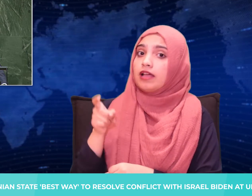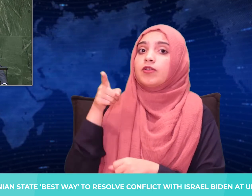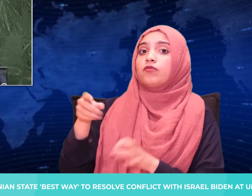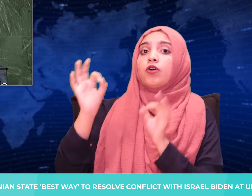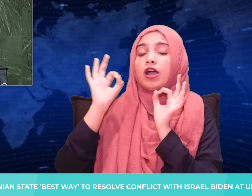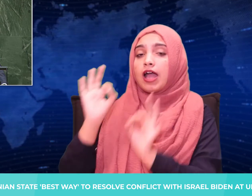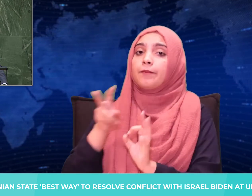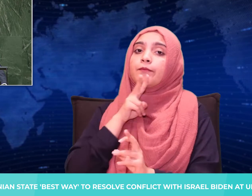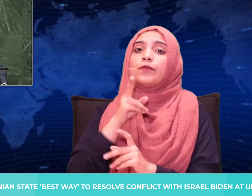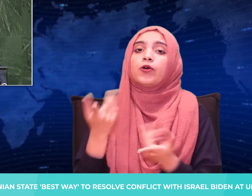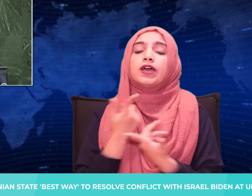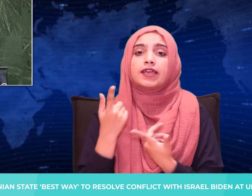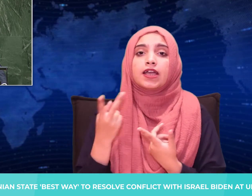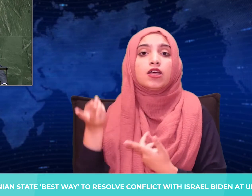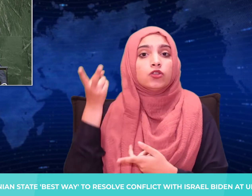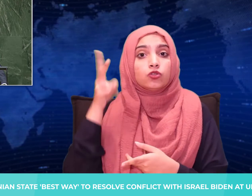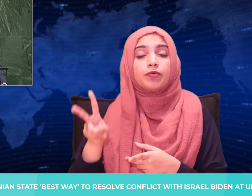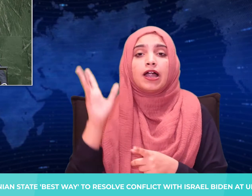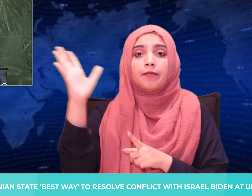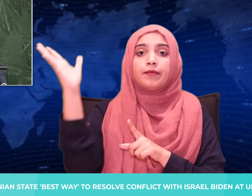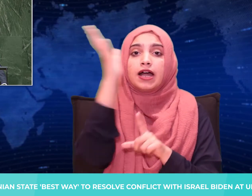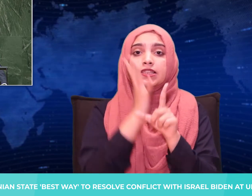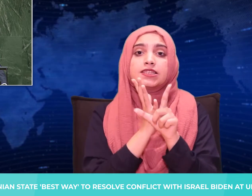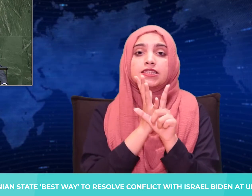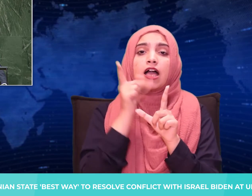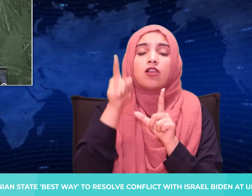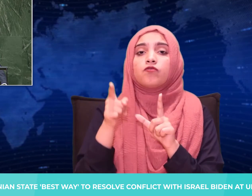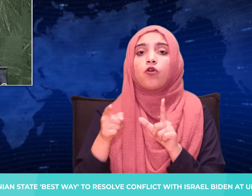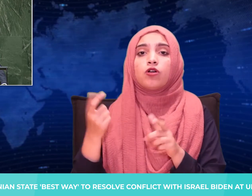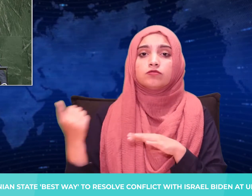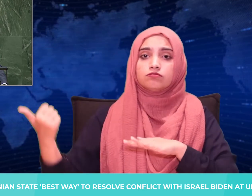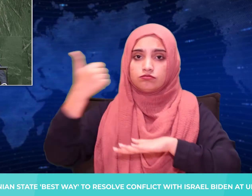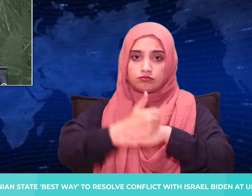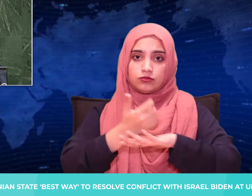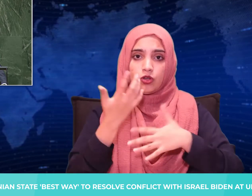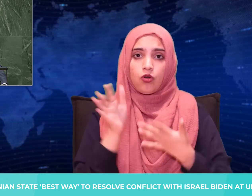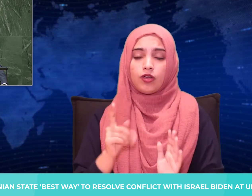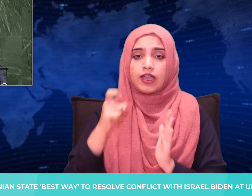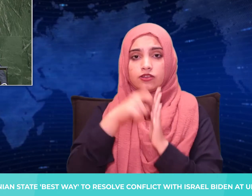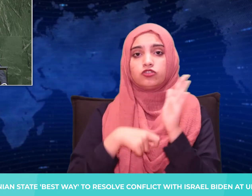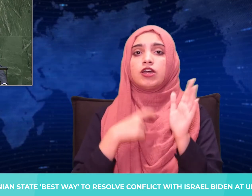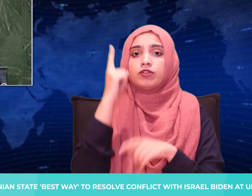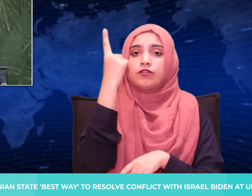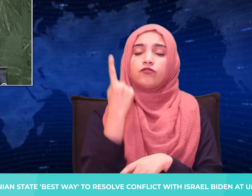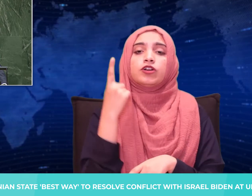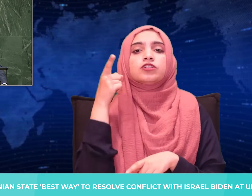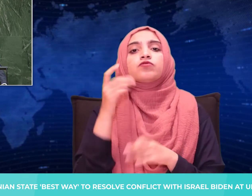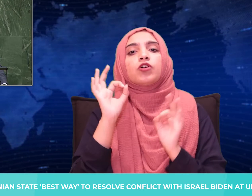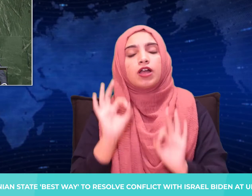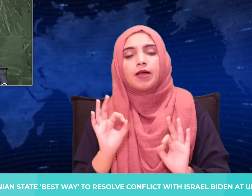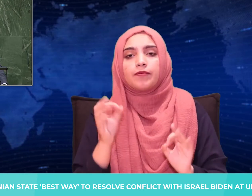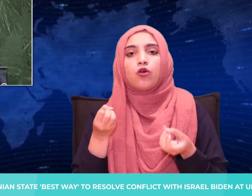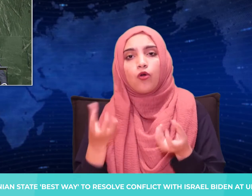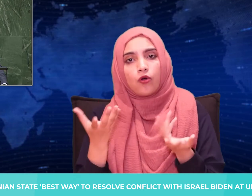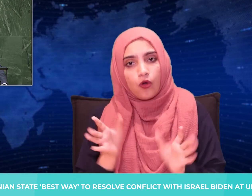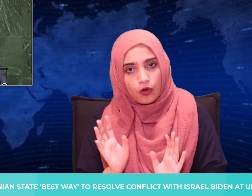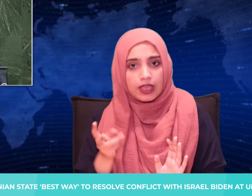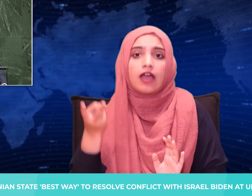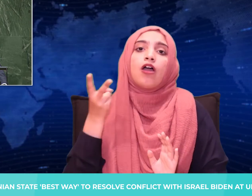U.S.-General, Antonio Guterres, who begins a second five-year term at the helm of the